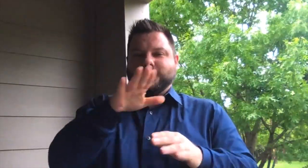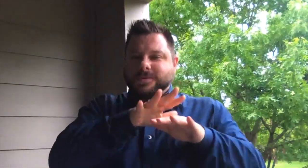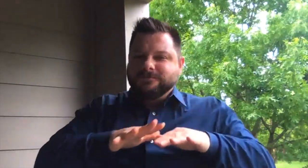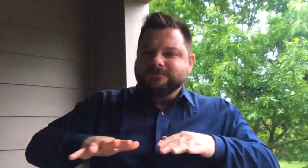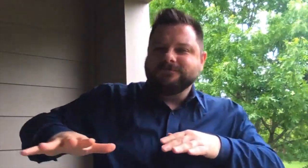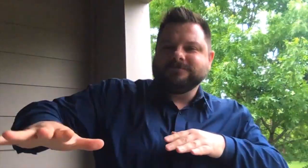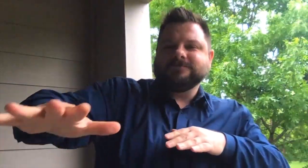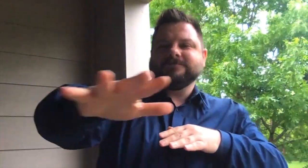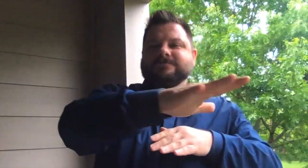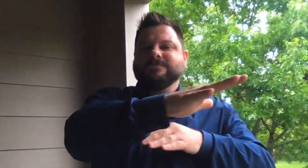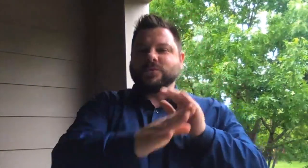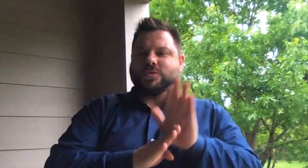is quite Mike. This for answer. answer. So let's an you